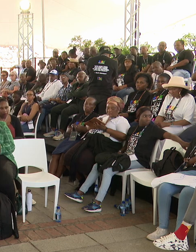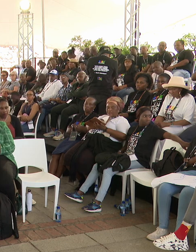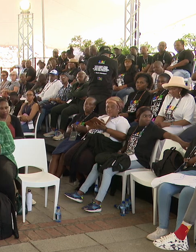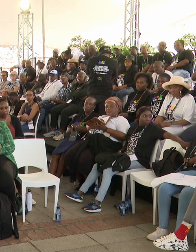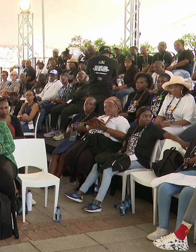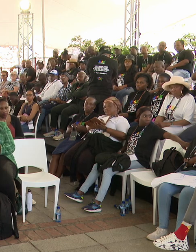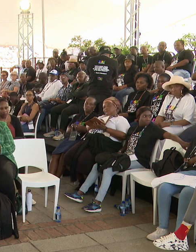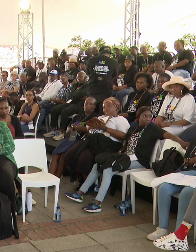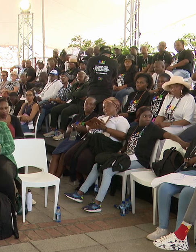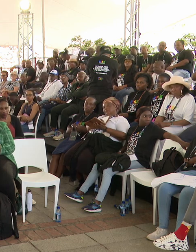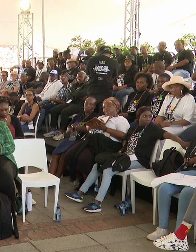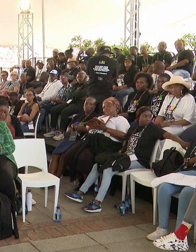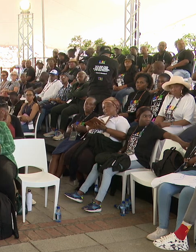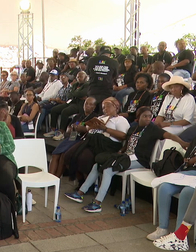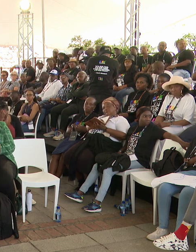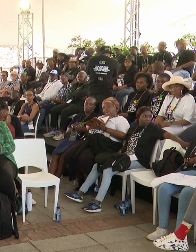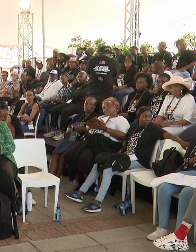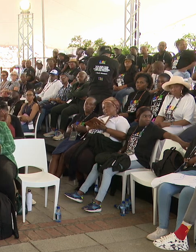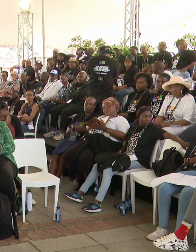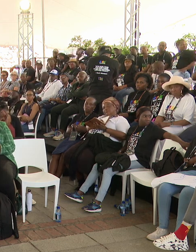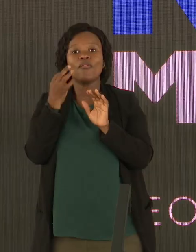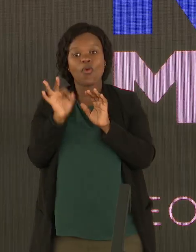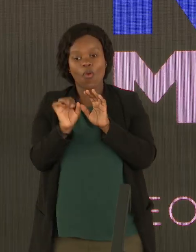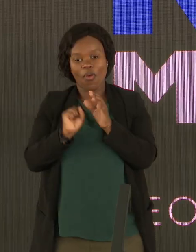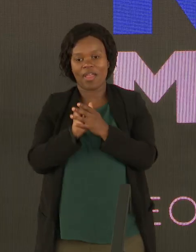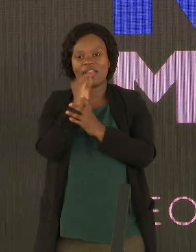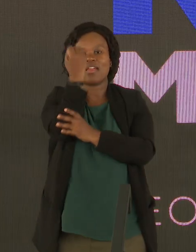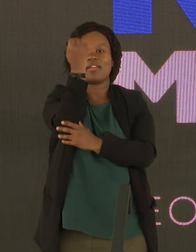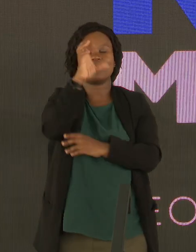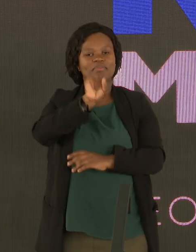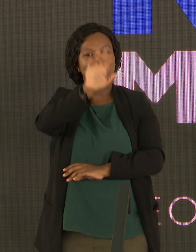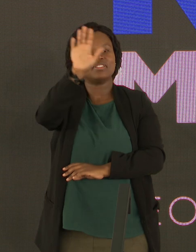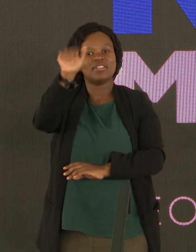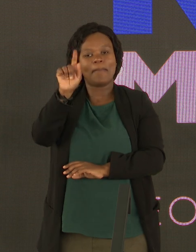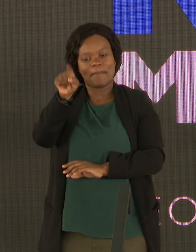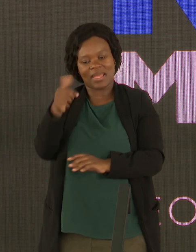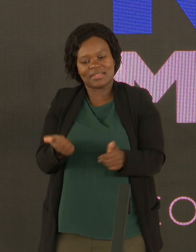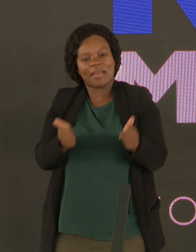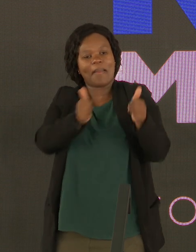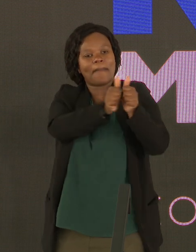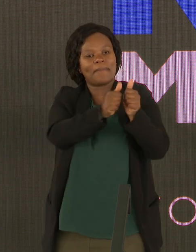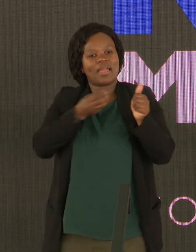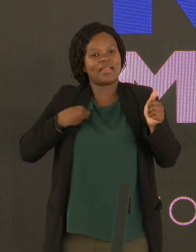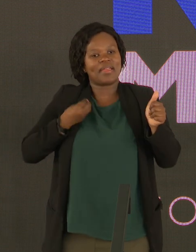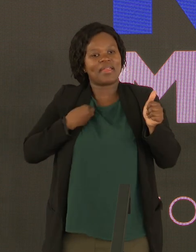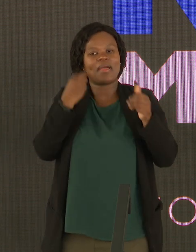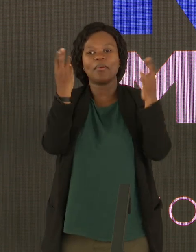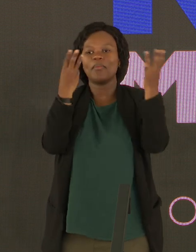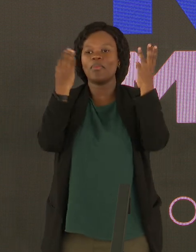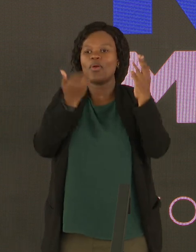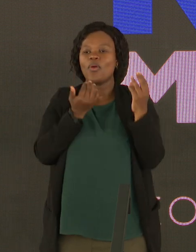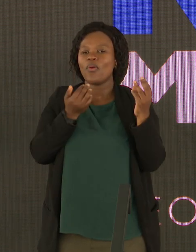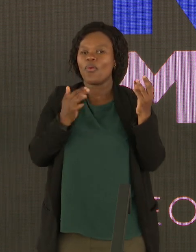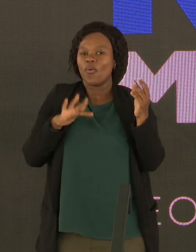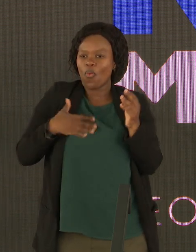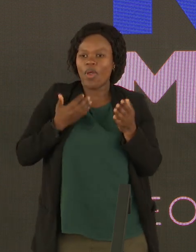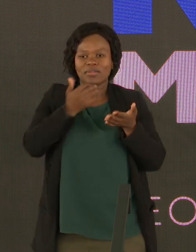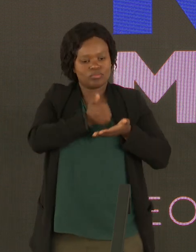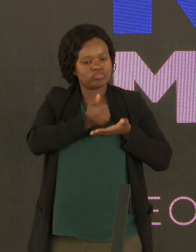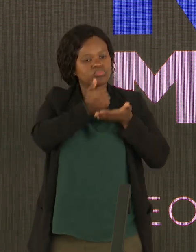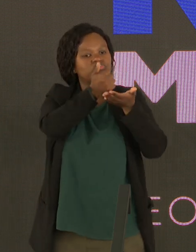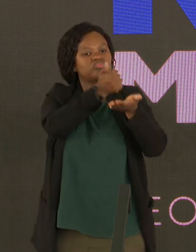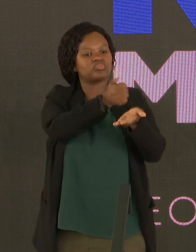governments, should Rise and Zanti take up government, to partner with young people who want to invest in this economy.